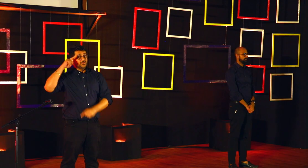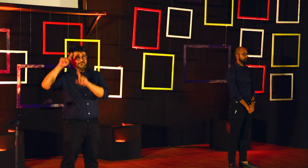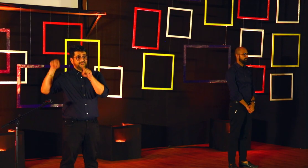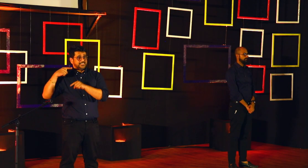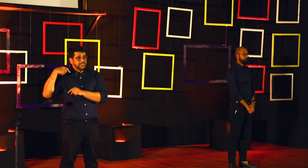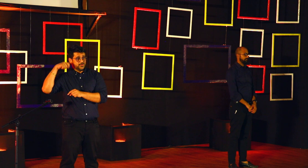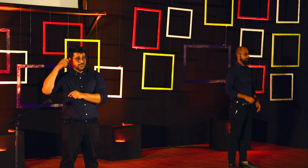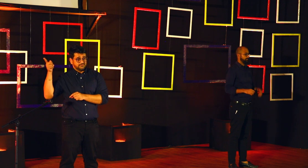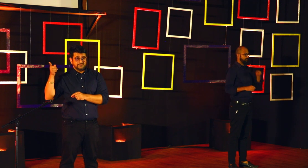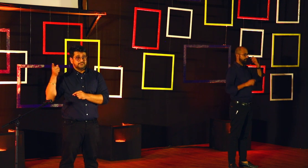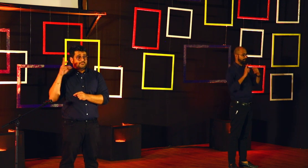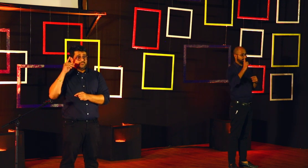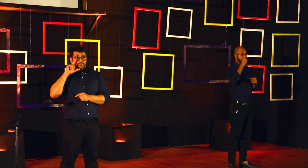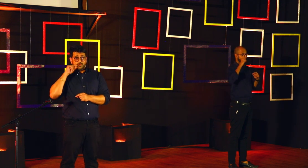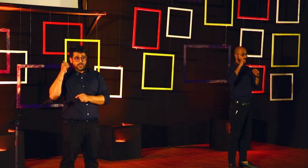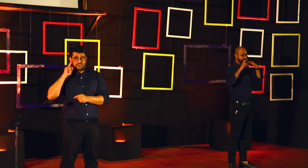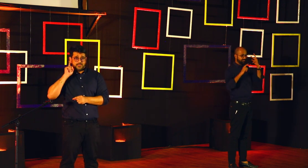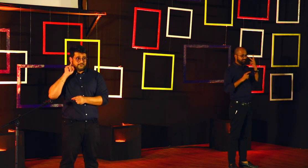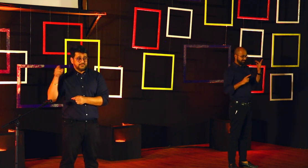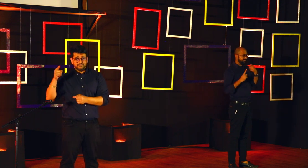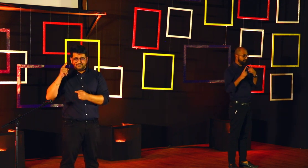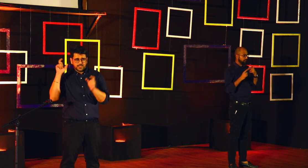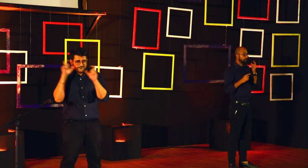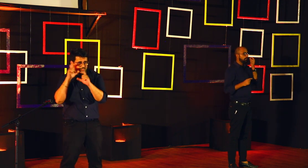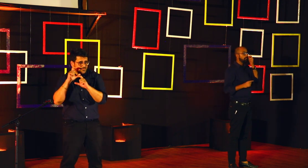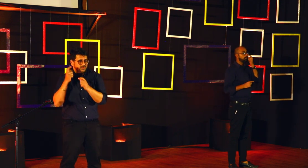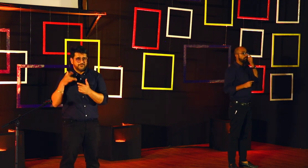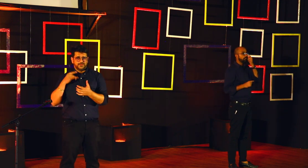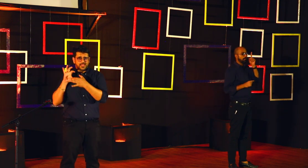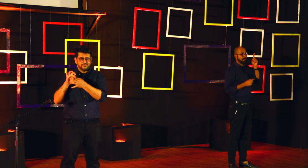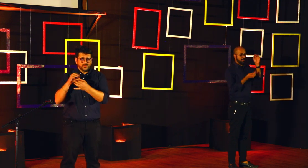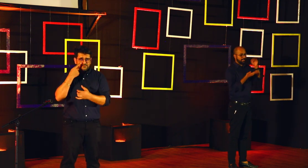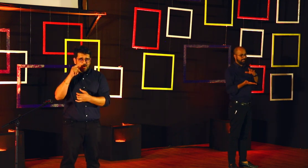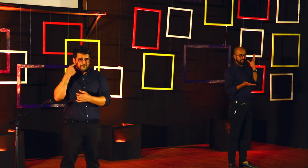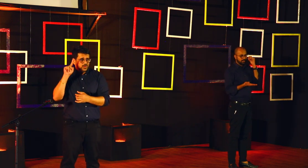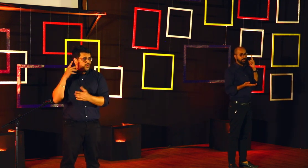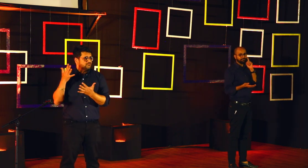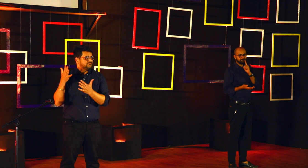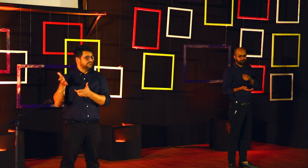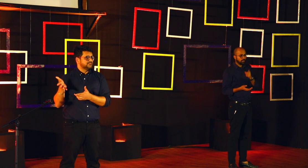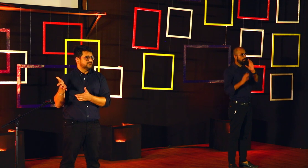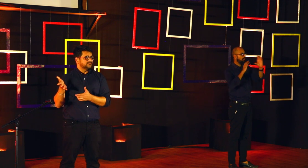Now see the first video which is on your left. The boy has a confusion on his face. He is not connected with his father.